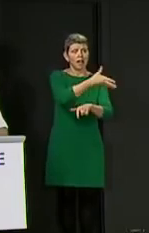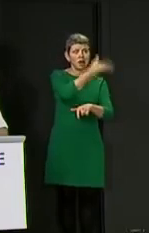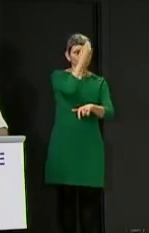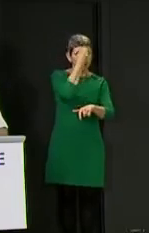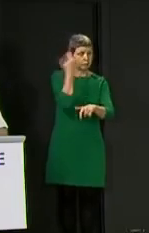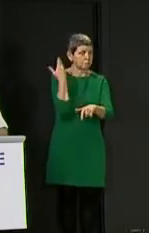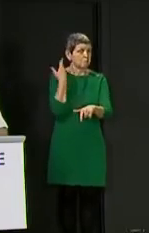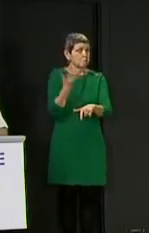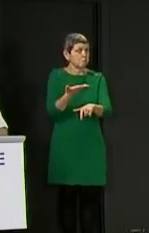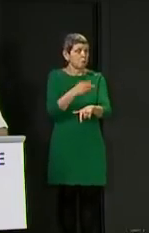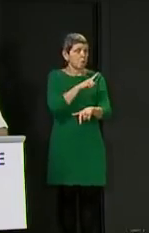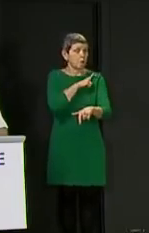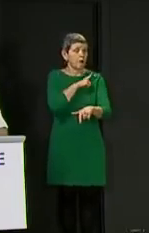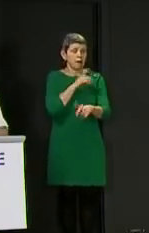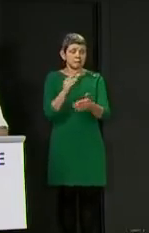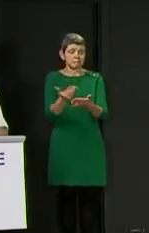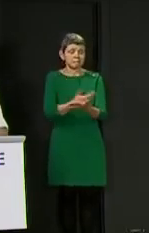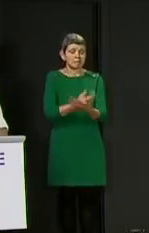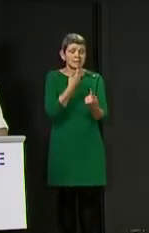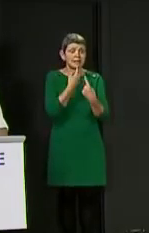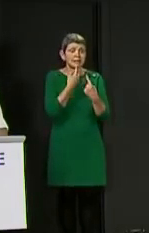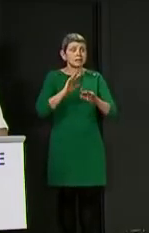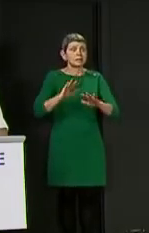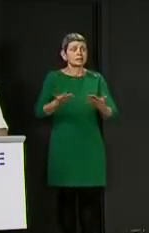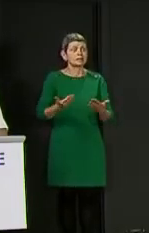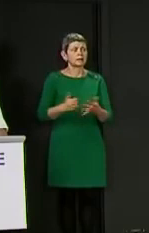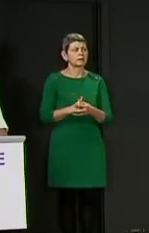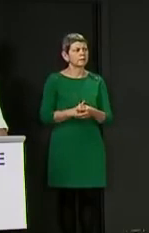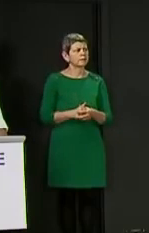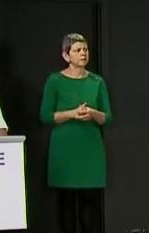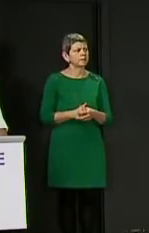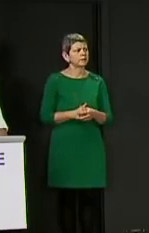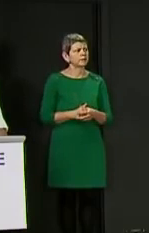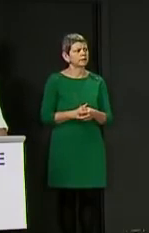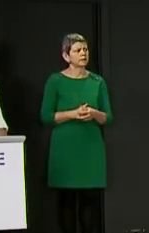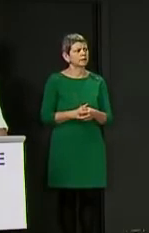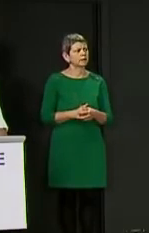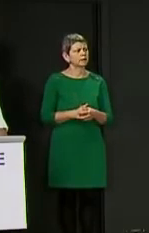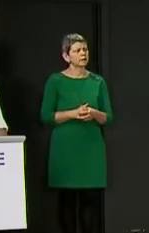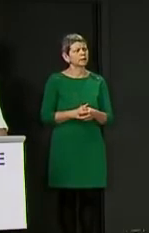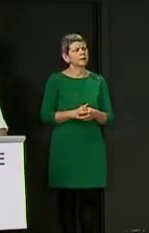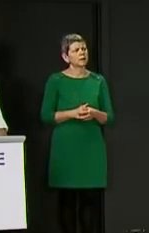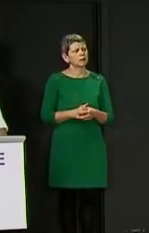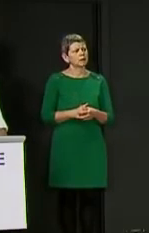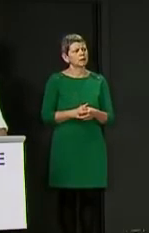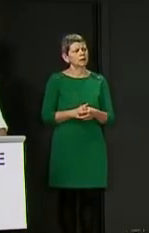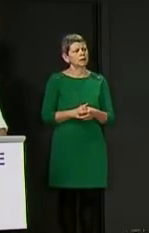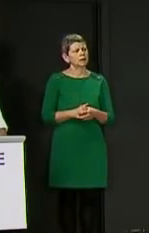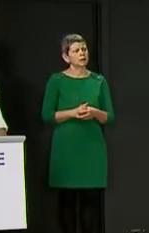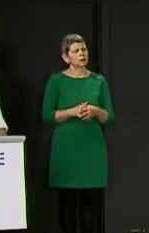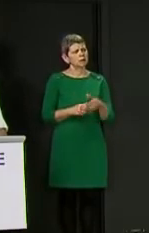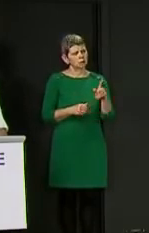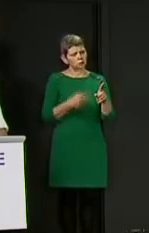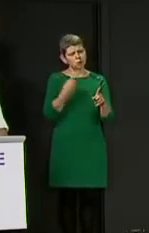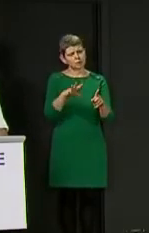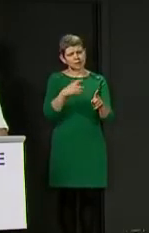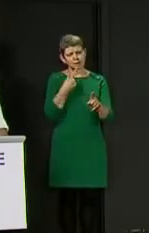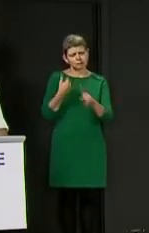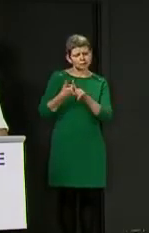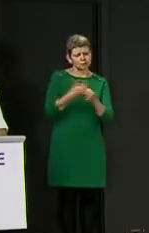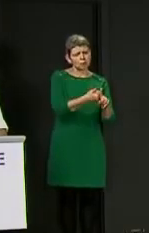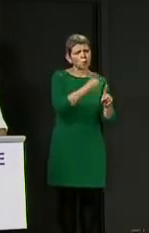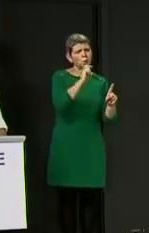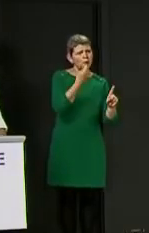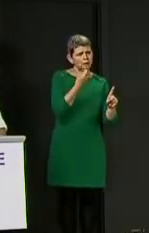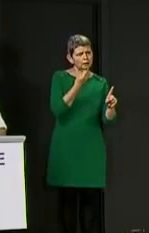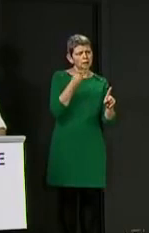you just made a promise to children from deprived backgrounds to do everything you can to help them. A University of Glasgow study